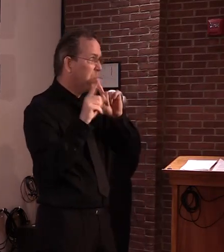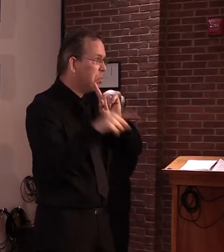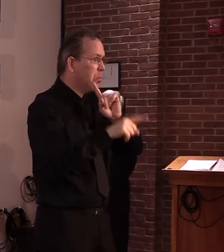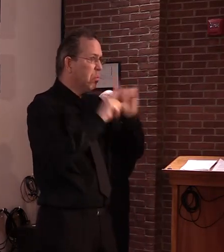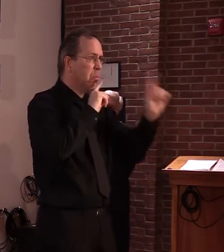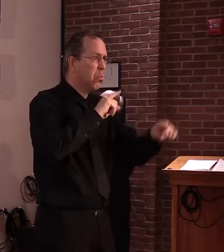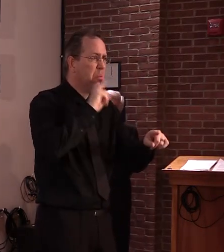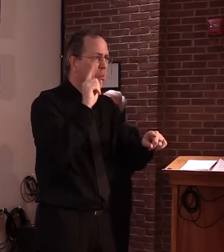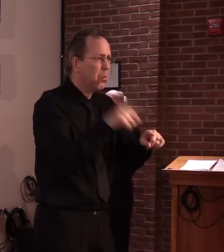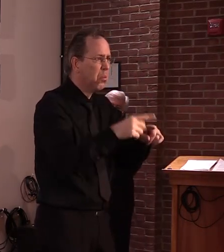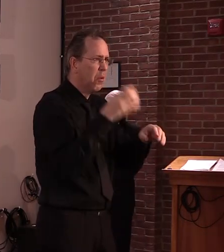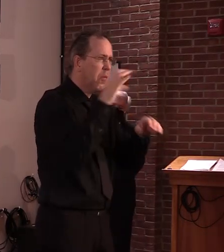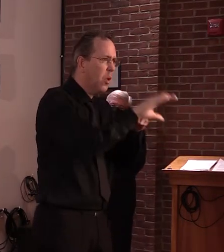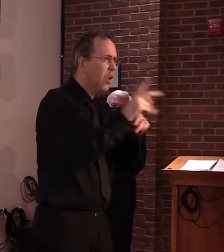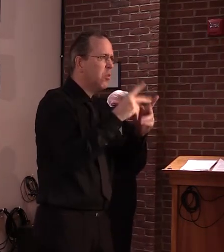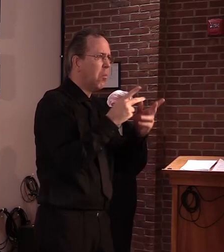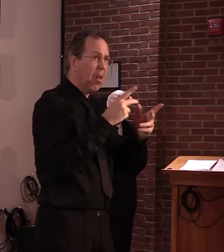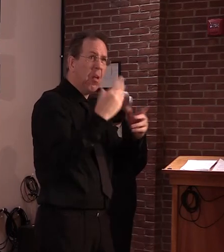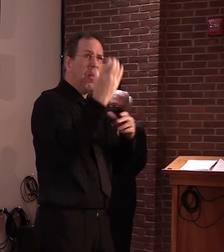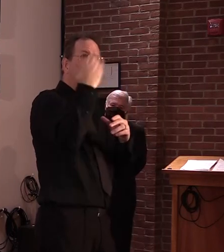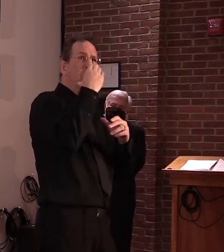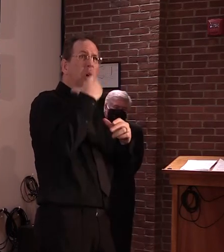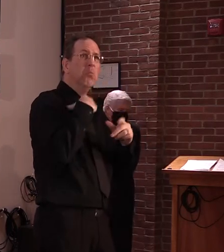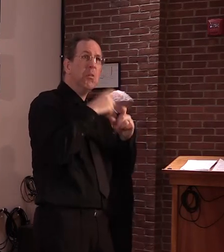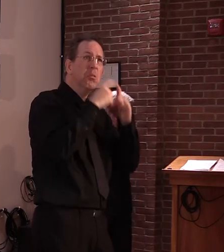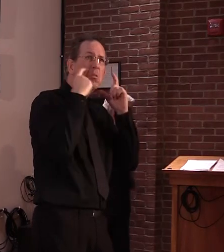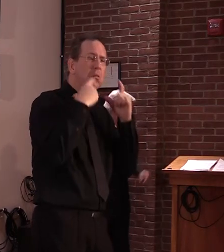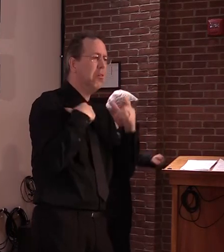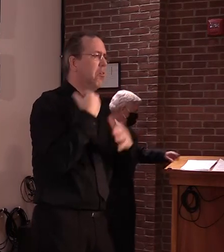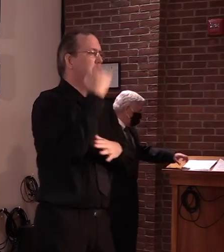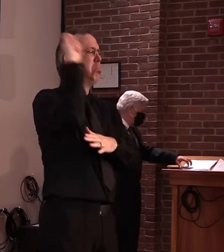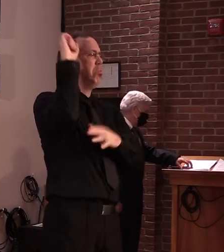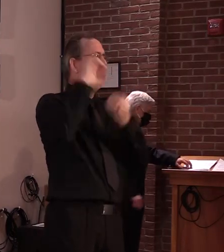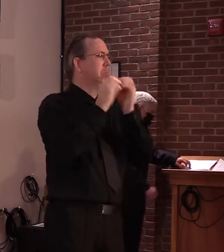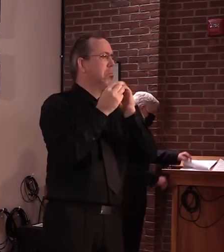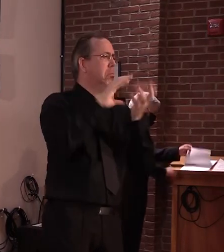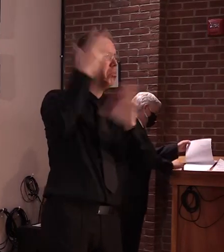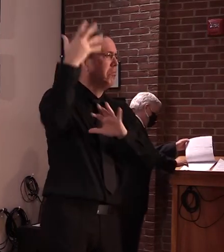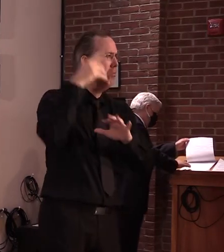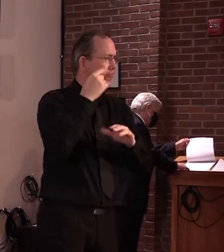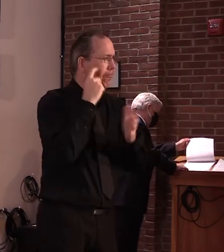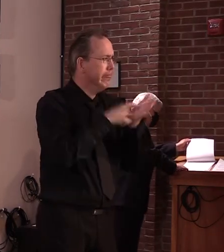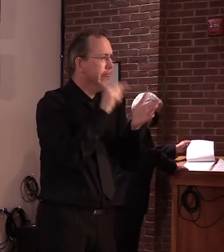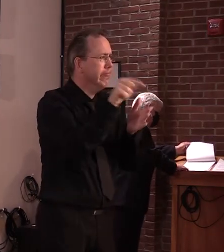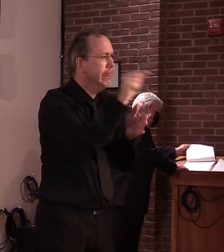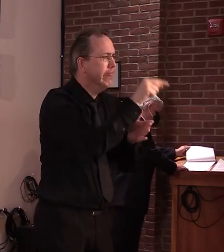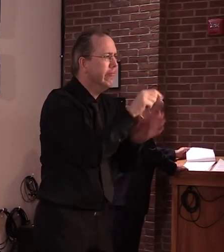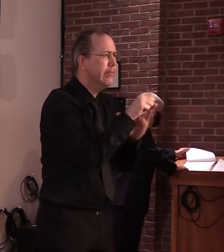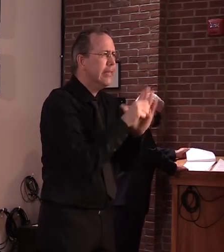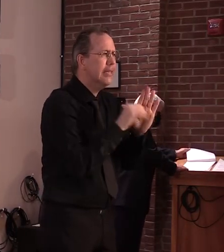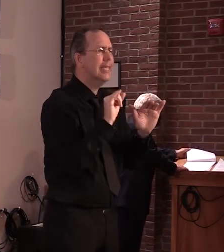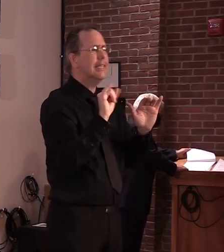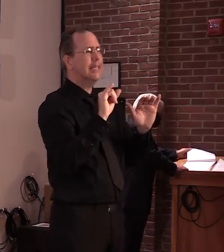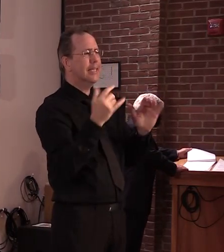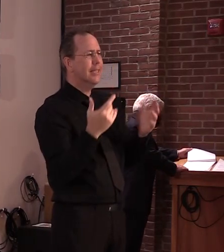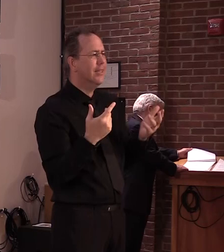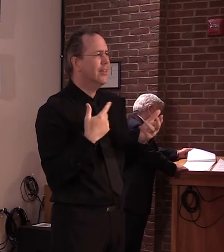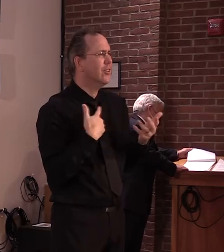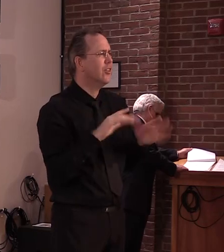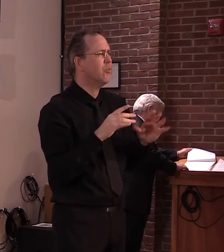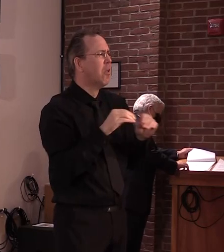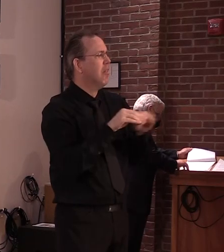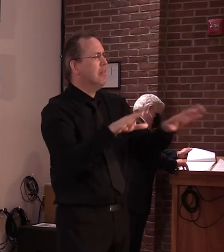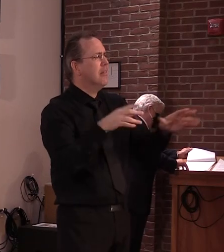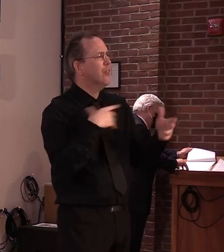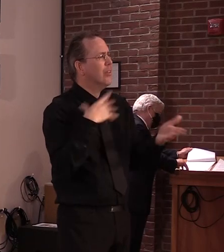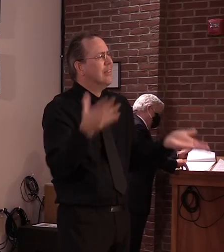It puts people at odds. And I believe that it's counterproductive to what we're trying to do today. I think the